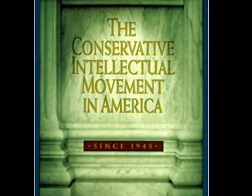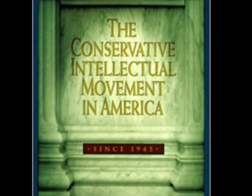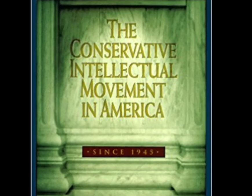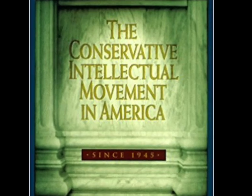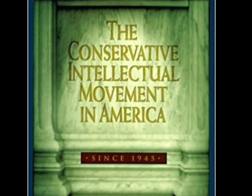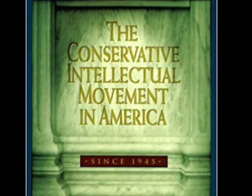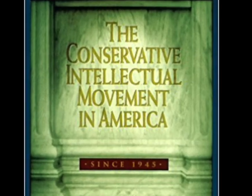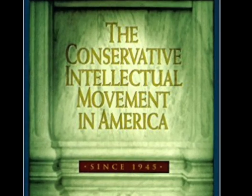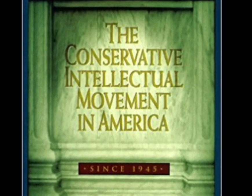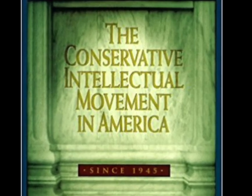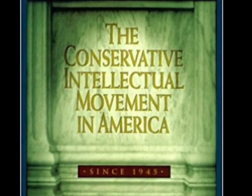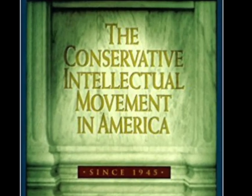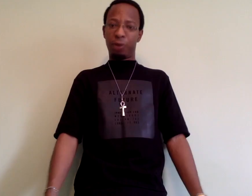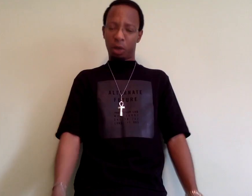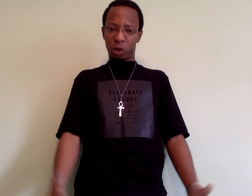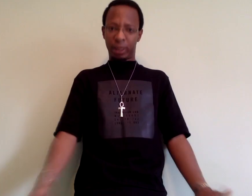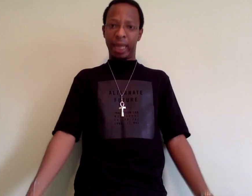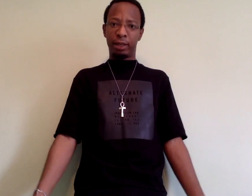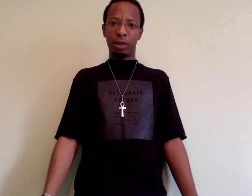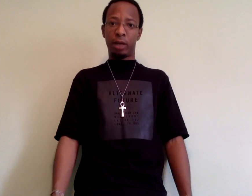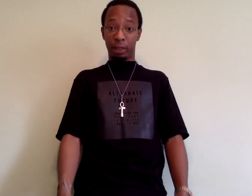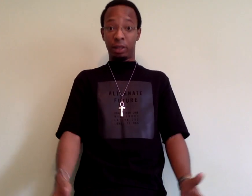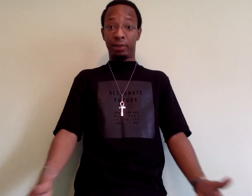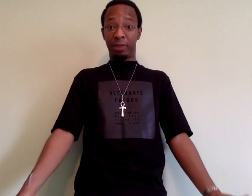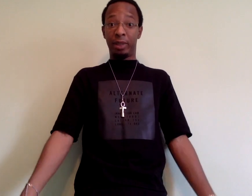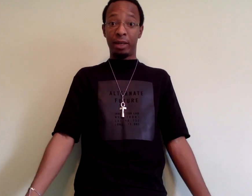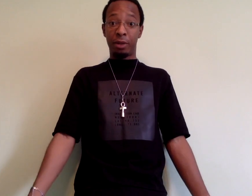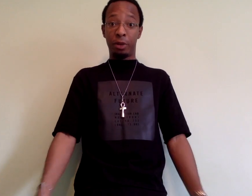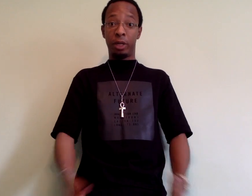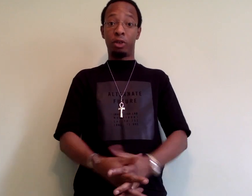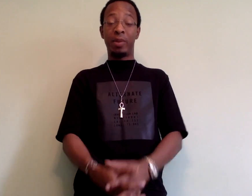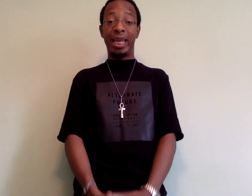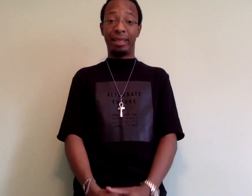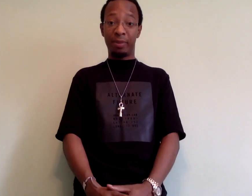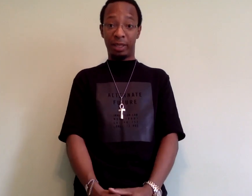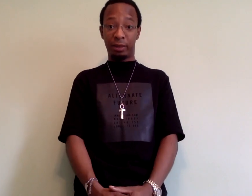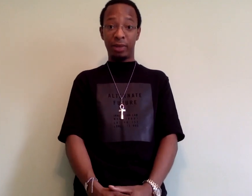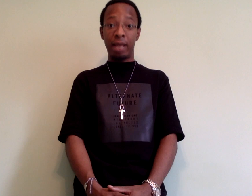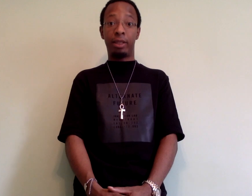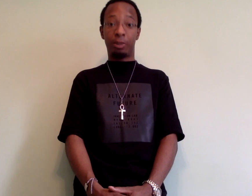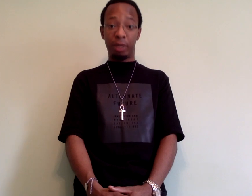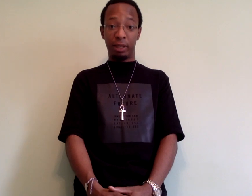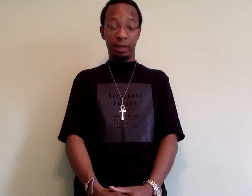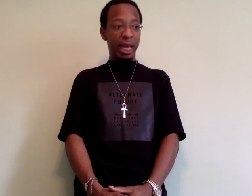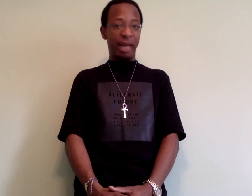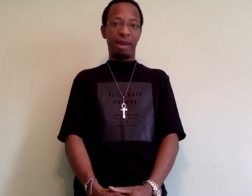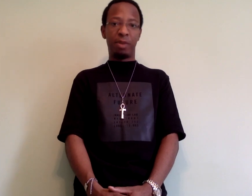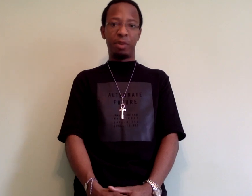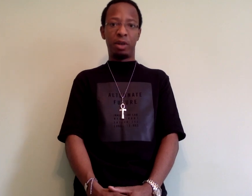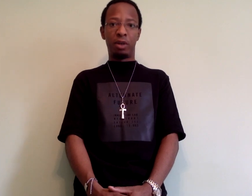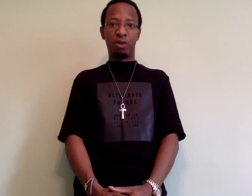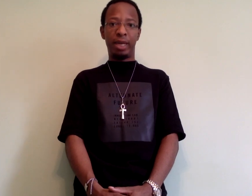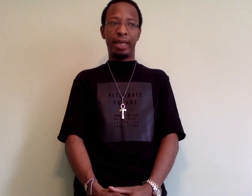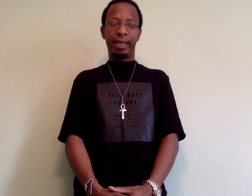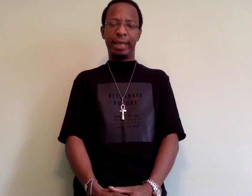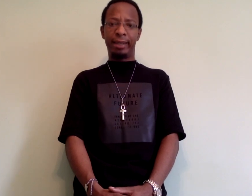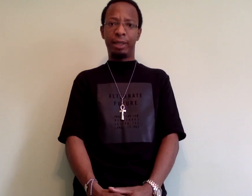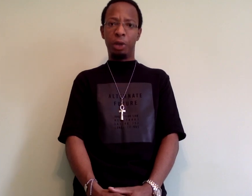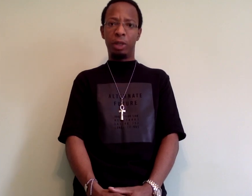Movement since 1945 for a course that I took on conservative political thought during my last semester of college at Princeton. And I remember reading a section that talked